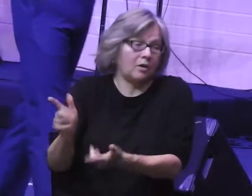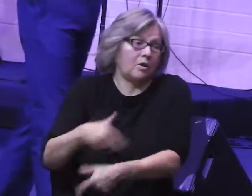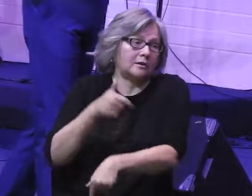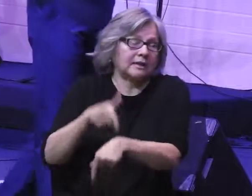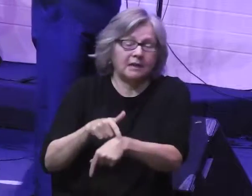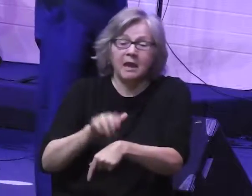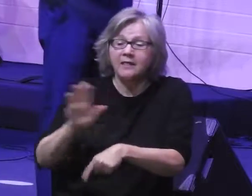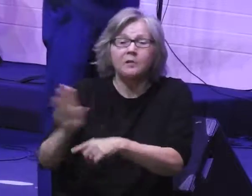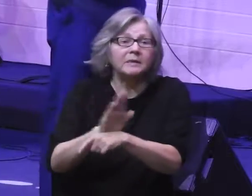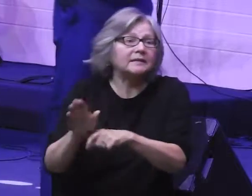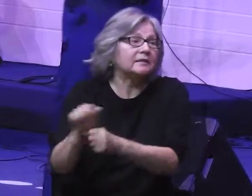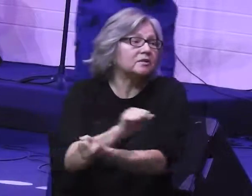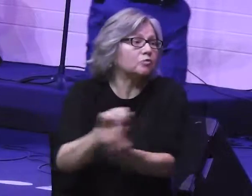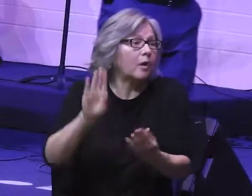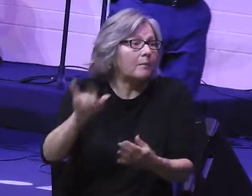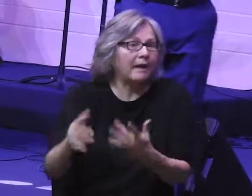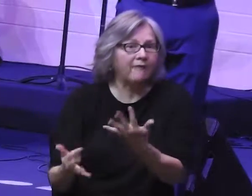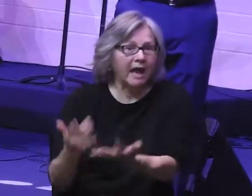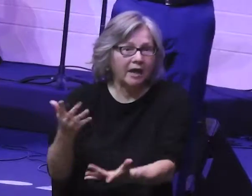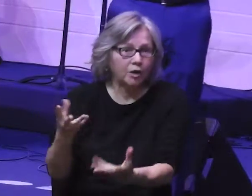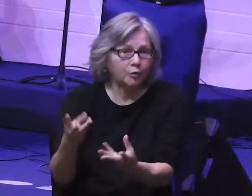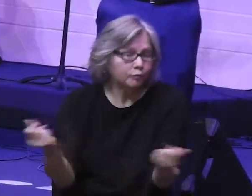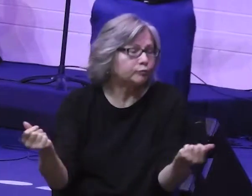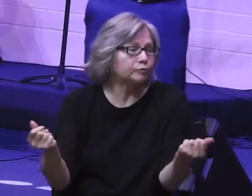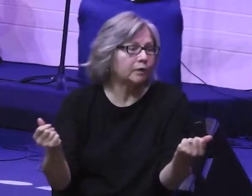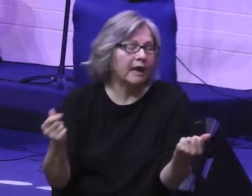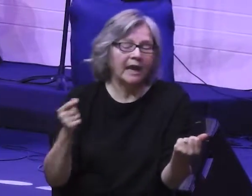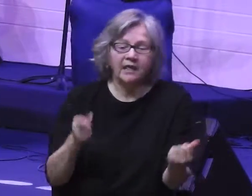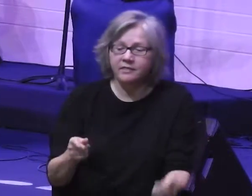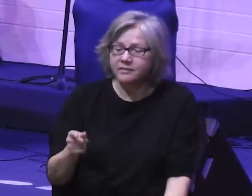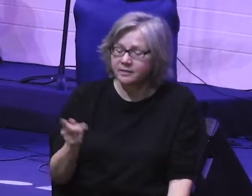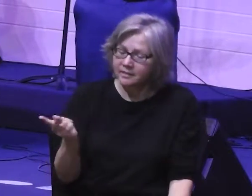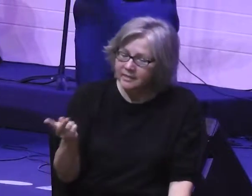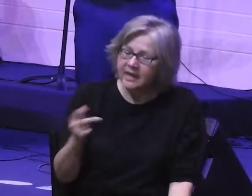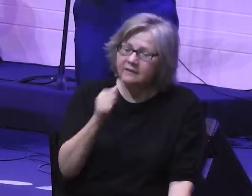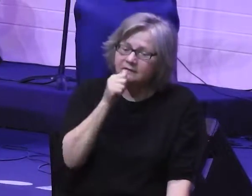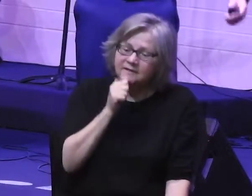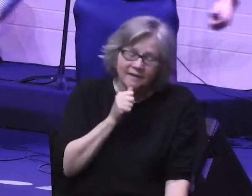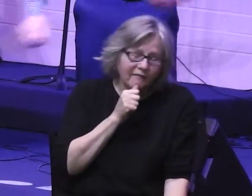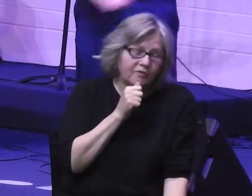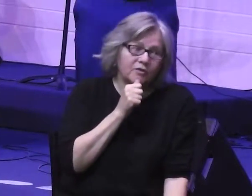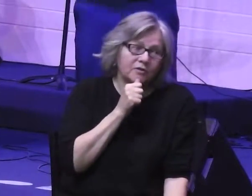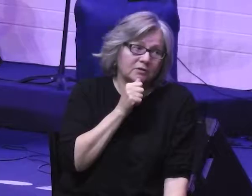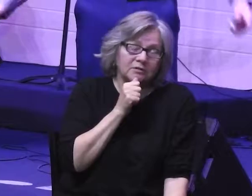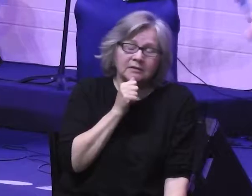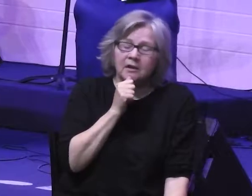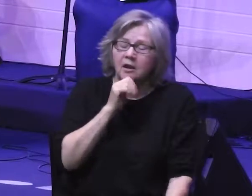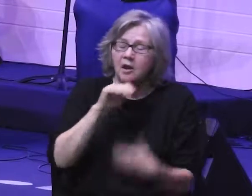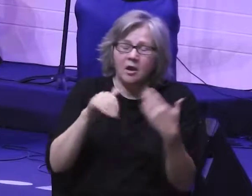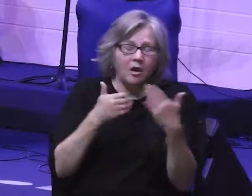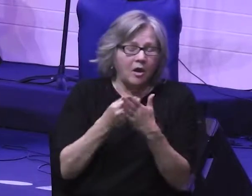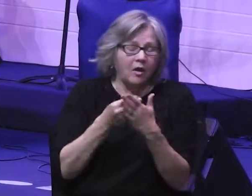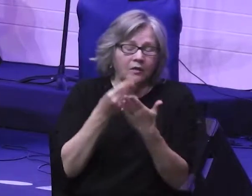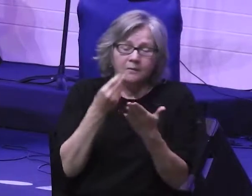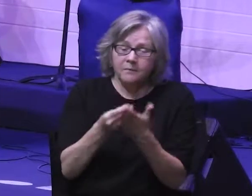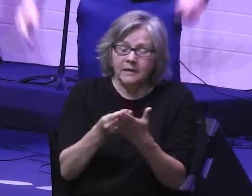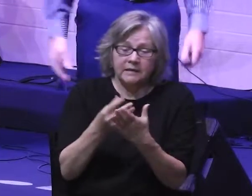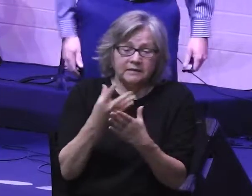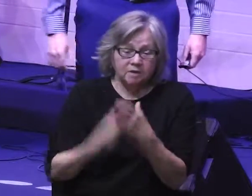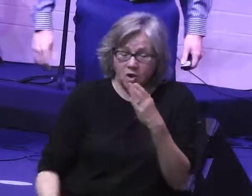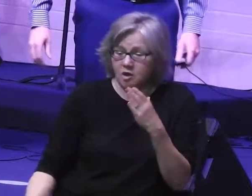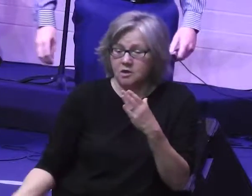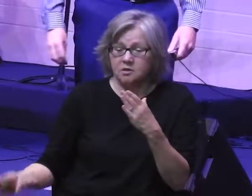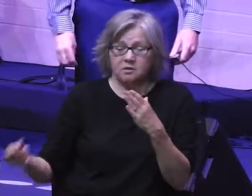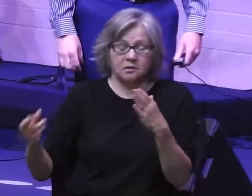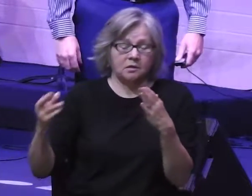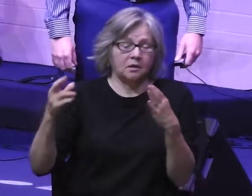was destroyed by a fire. And they suffered personally this enormous loss. They have all their life savings, all their retirement